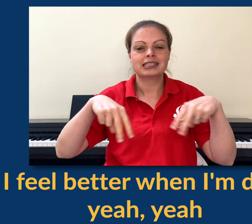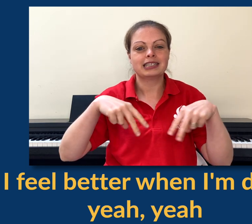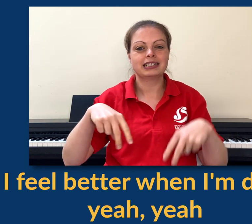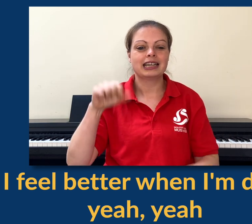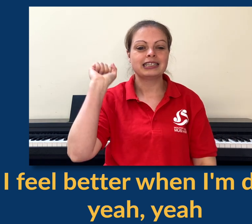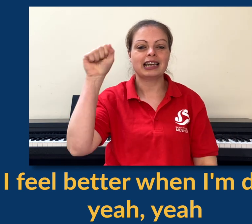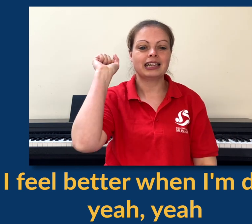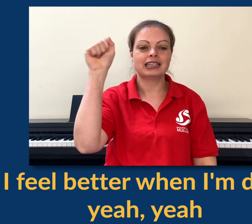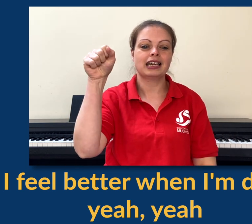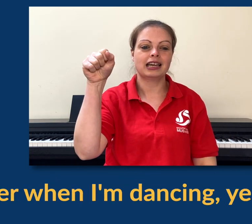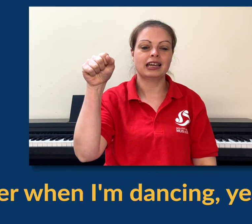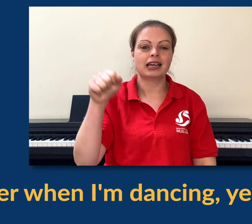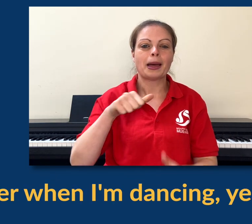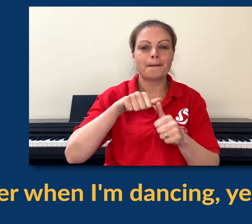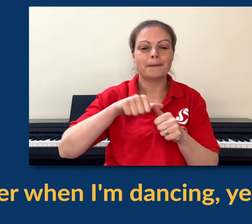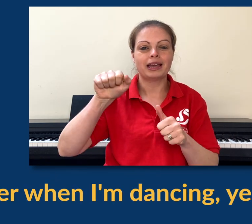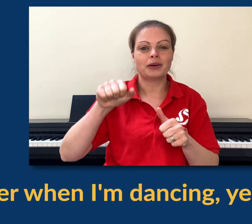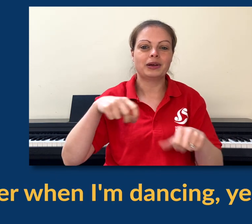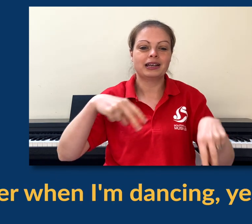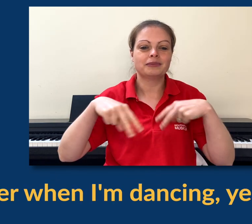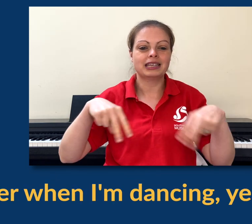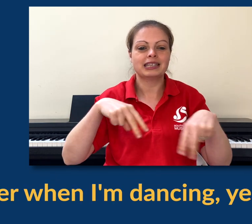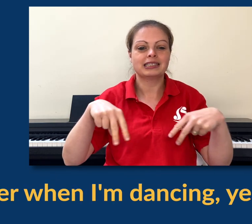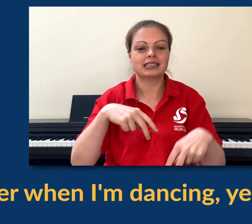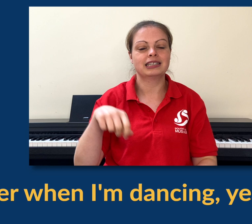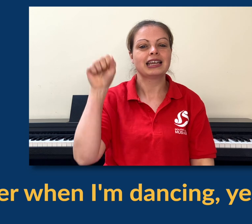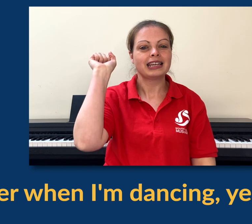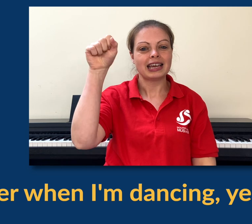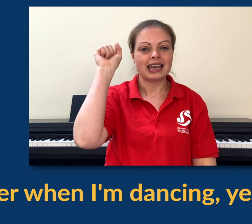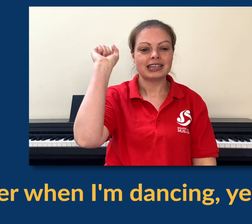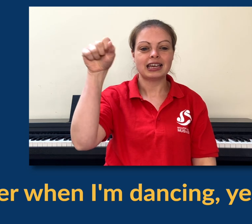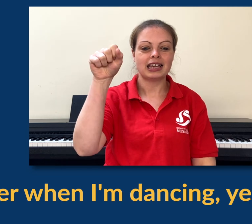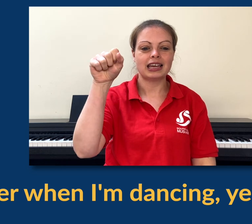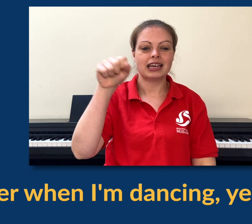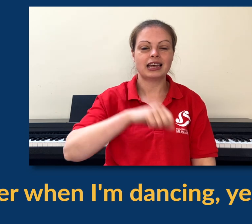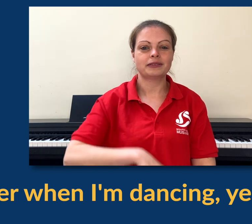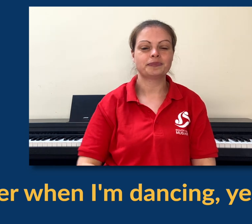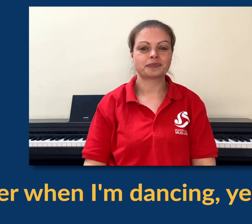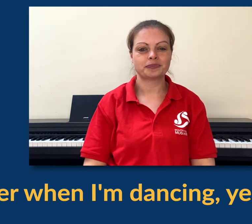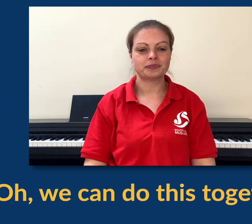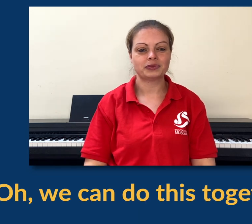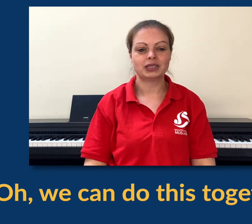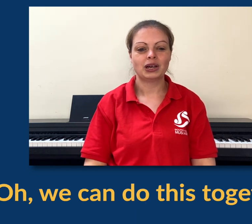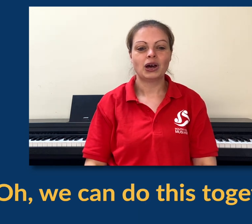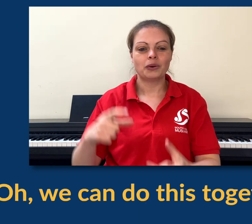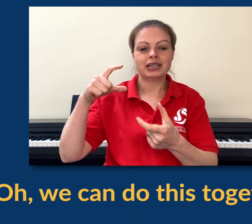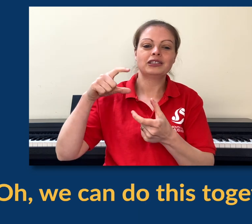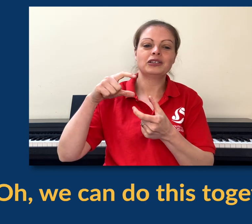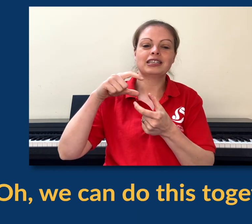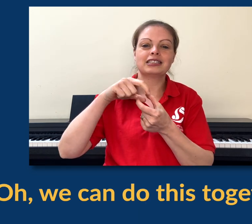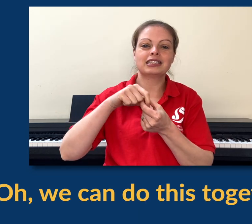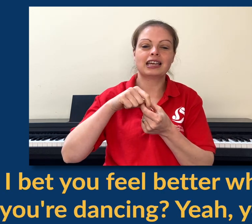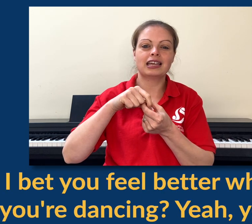dancing Yeah, yeah, I feel better when I'm dancing Yeah, yeah, and